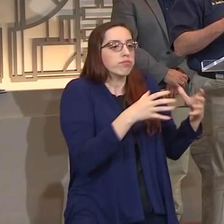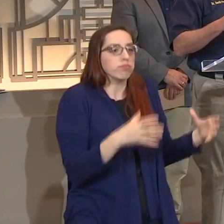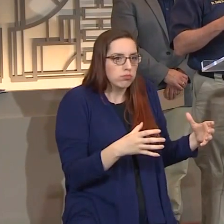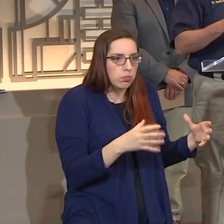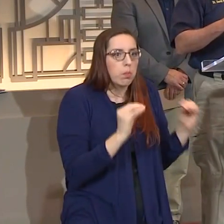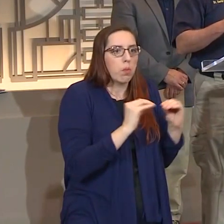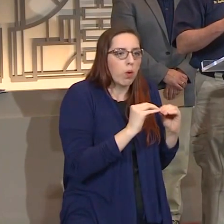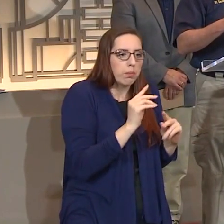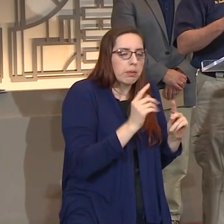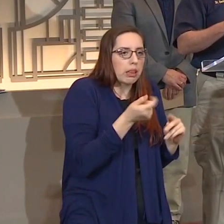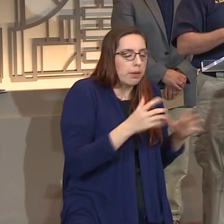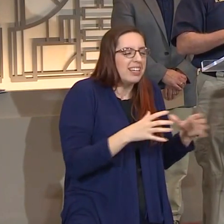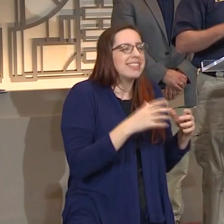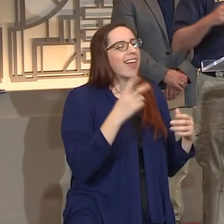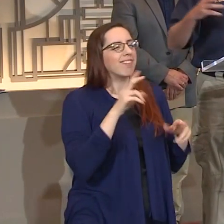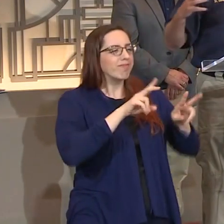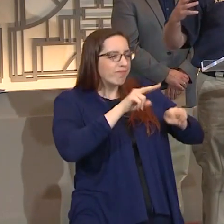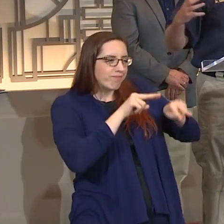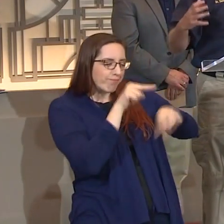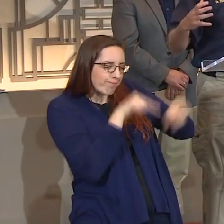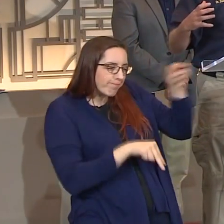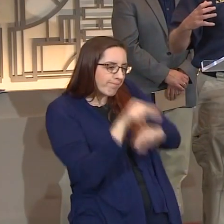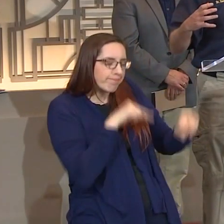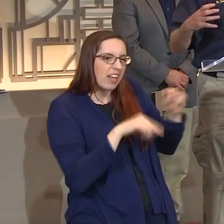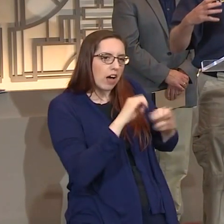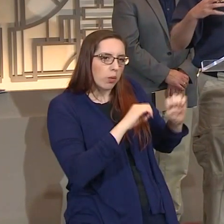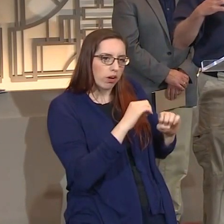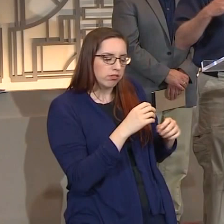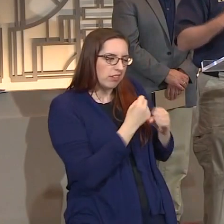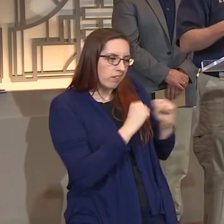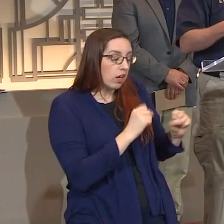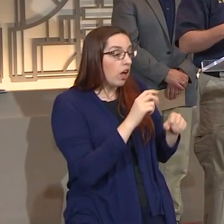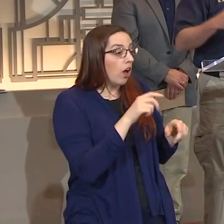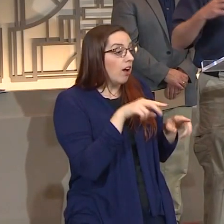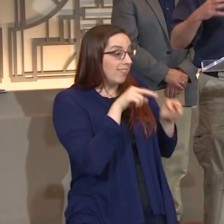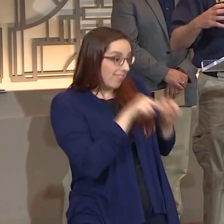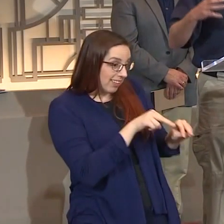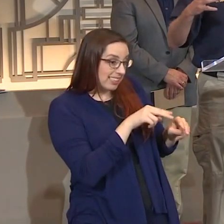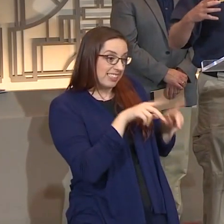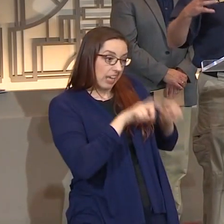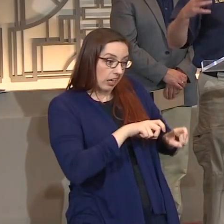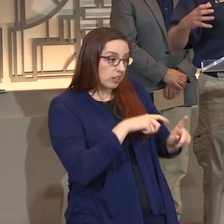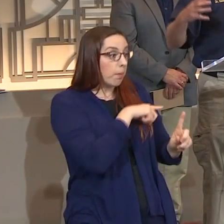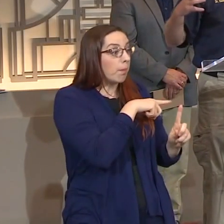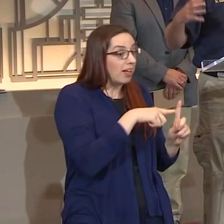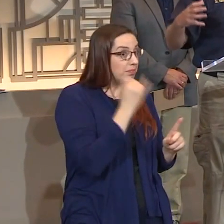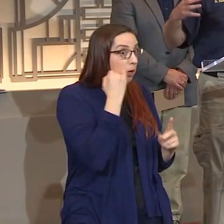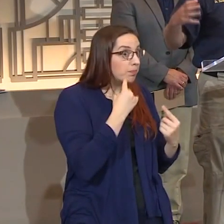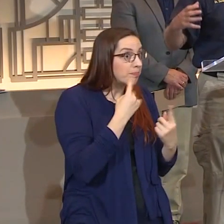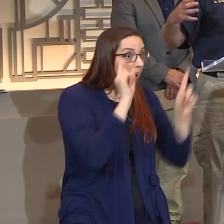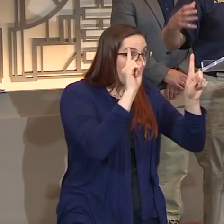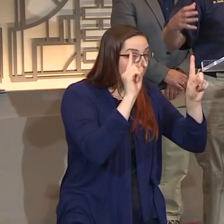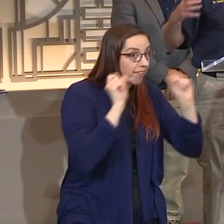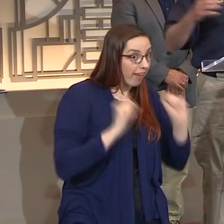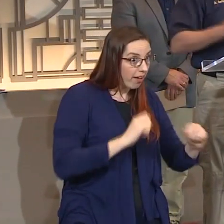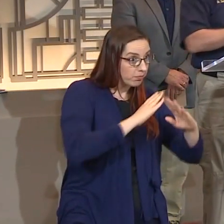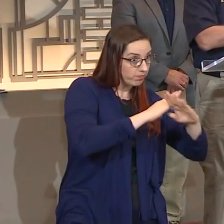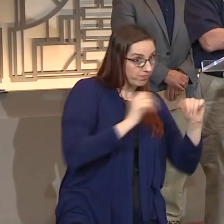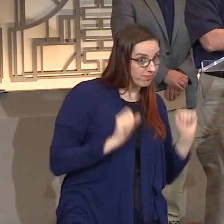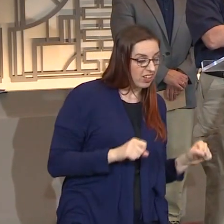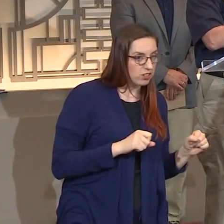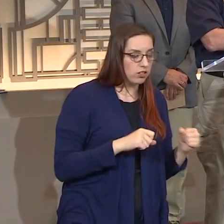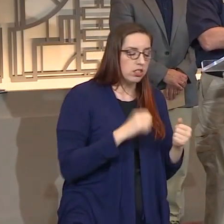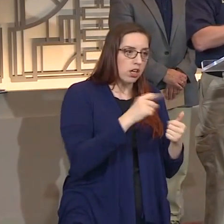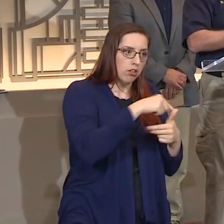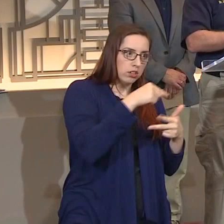evaluation. And then it'll go to an even larger group of folks to not only test the safety, but to see if it actually works in preventing those folks from getting sick. So that's